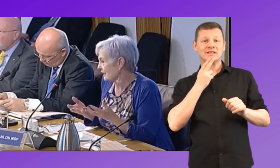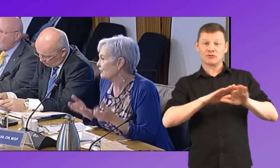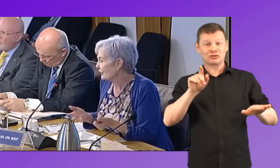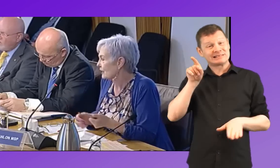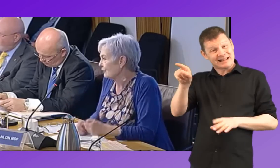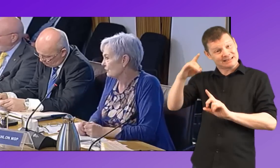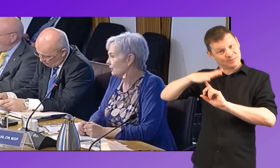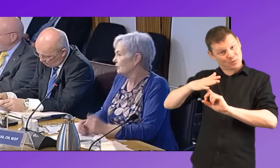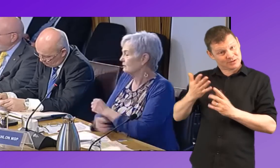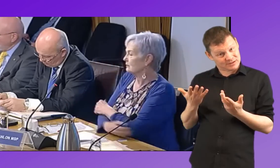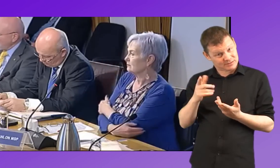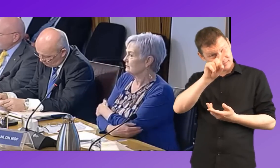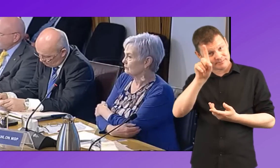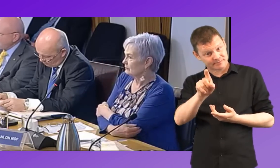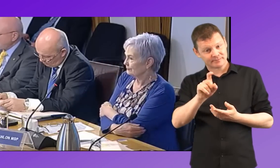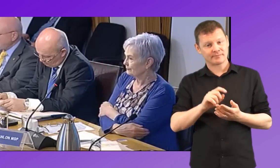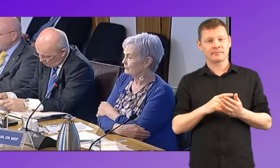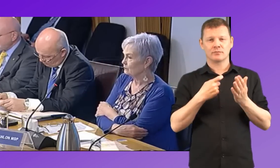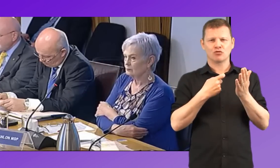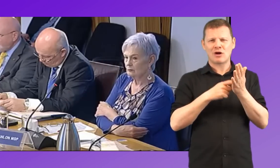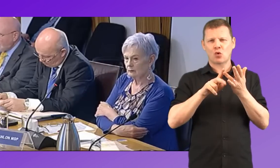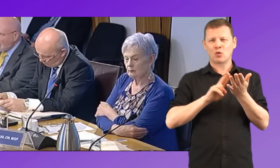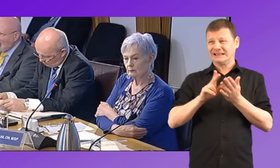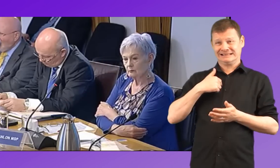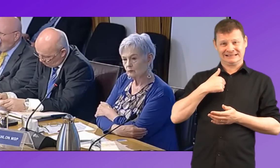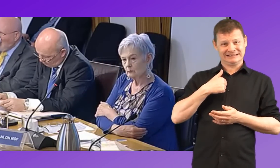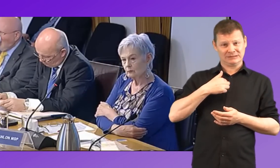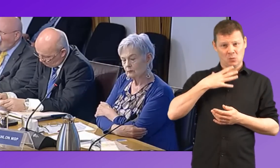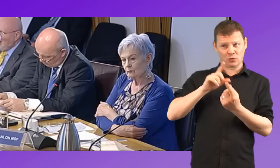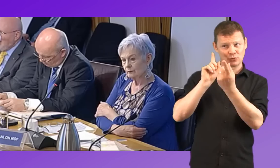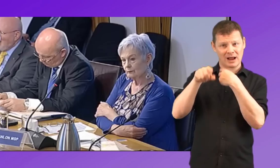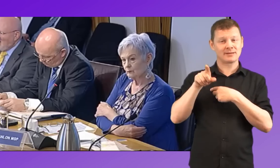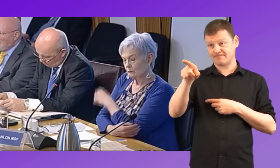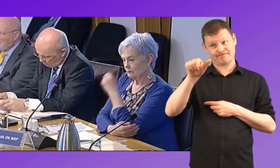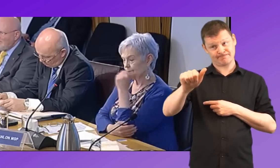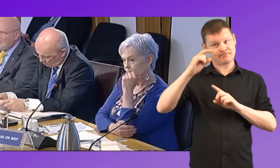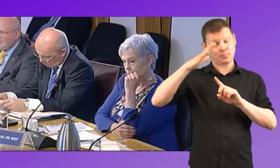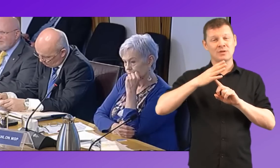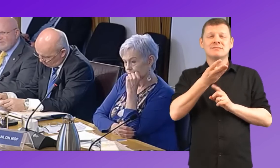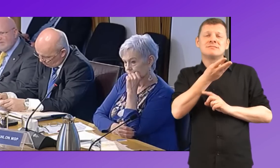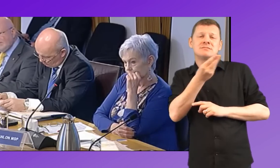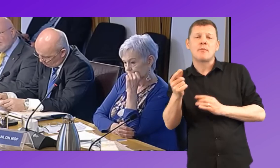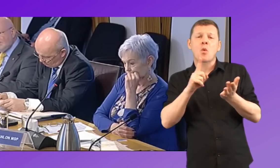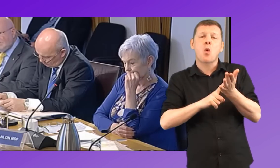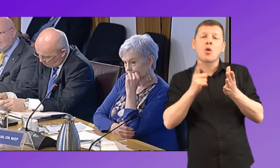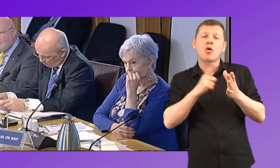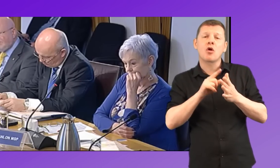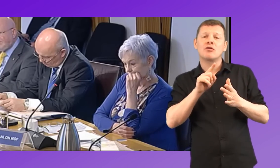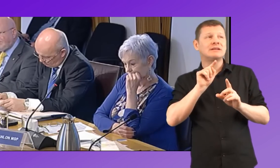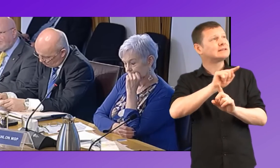etc. for deaf children? Rachel? I'd like to discuss this, because I think it is critical. In some local authorities in Scotland, there are